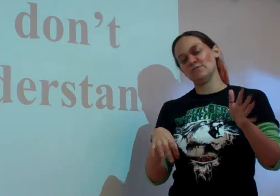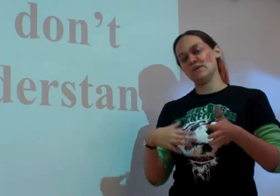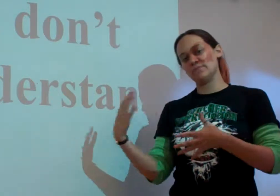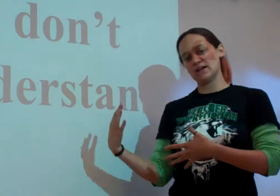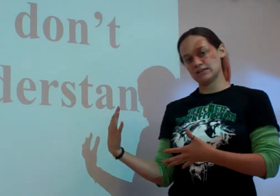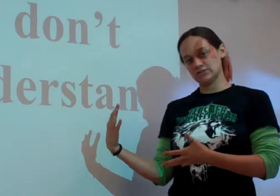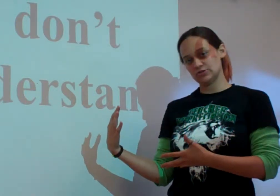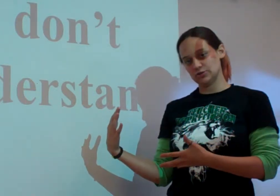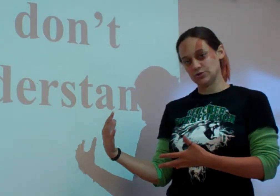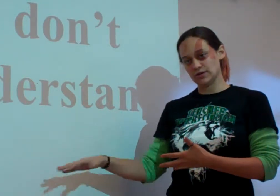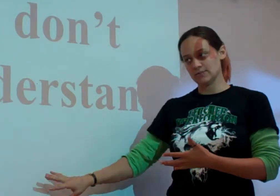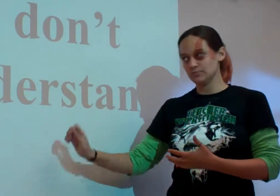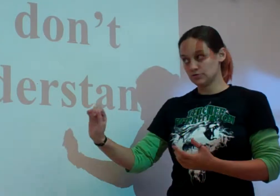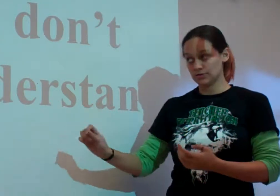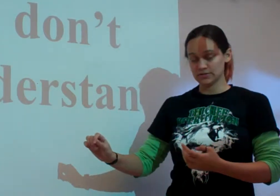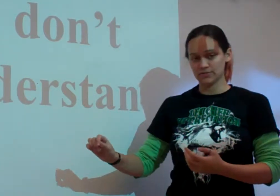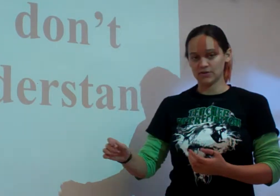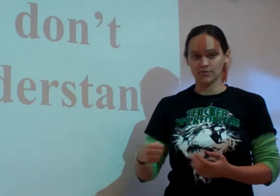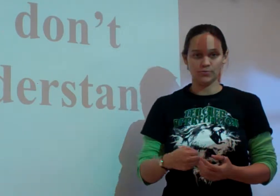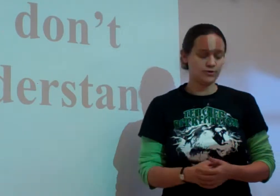if my back is to you and I'm doing something on the board.